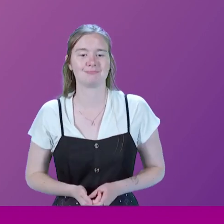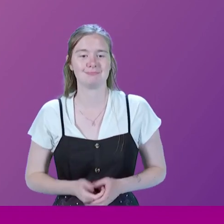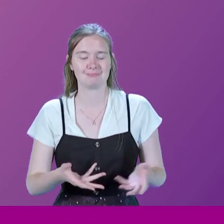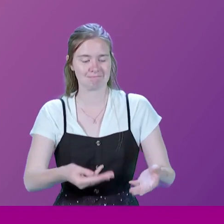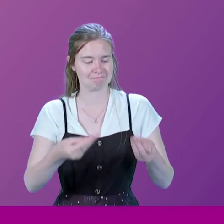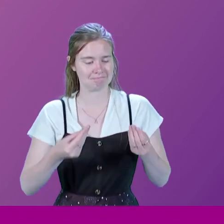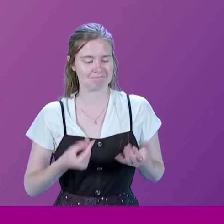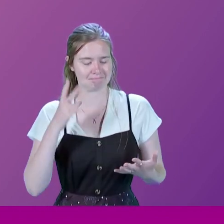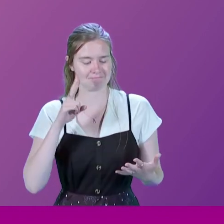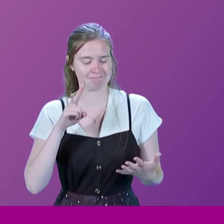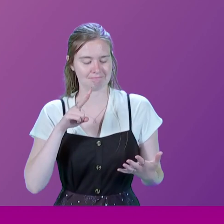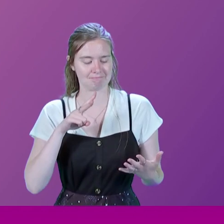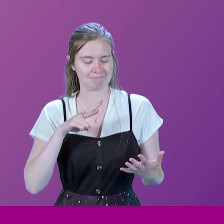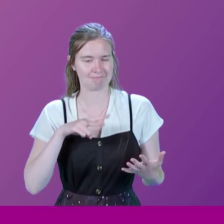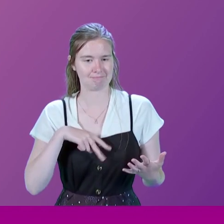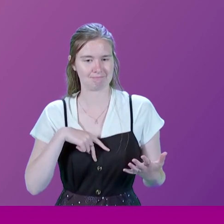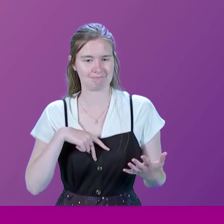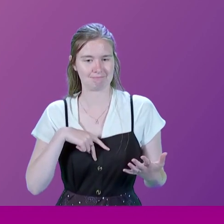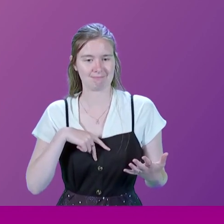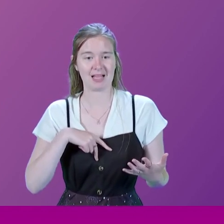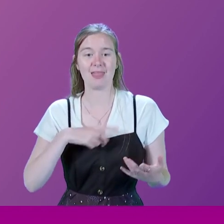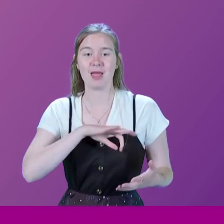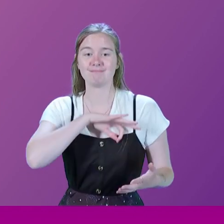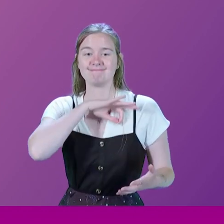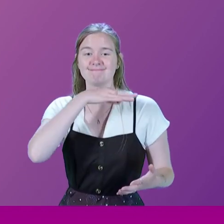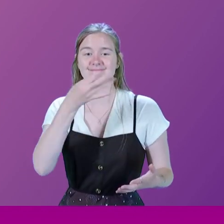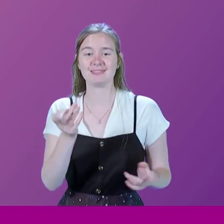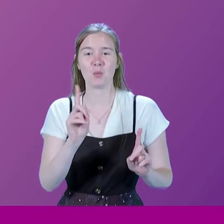took my bits of paper, and blow me, she took out her red pen.